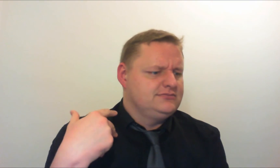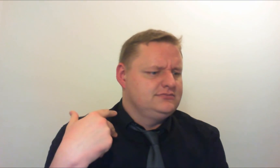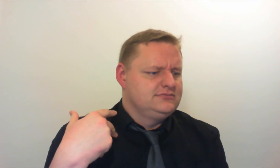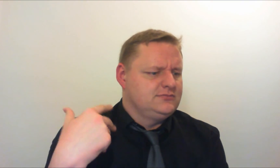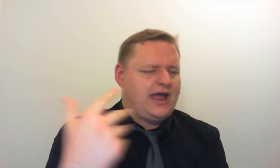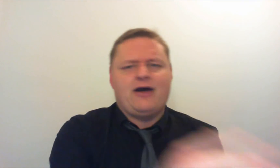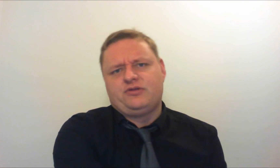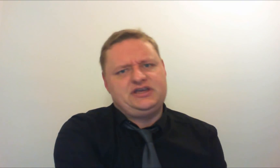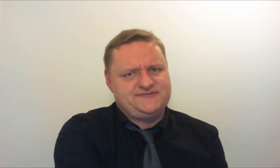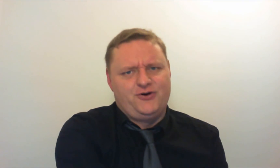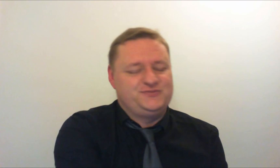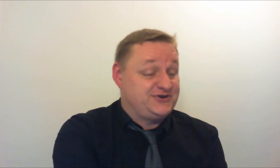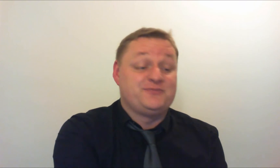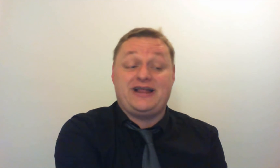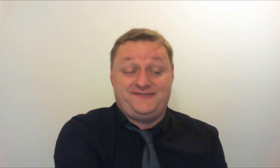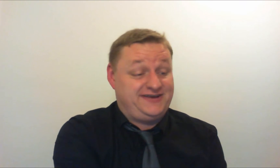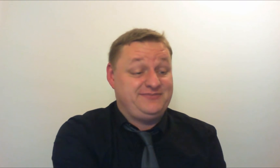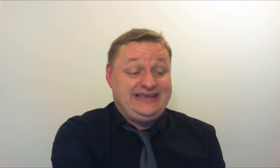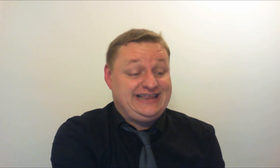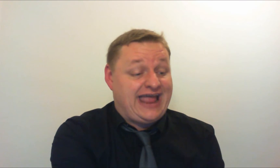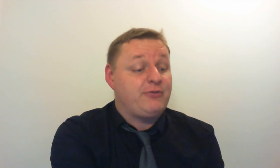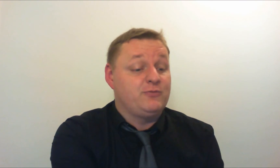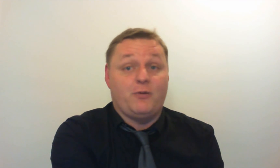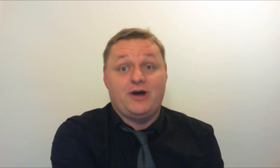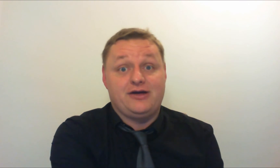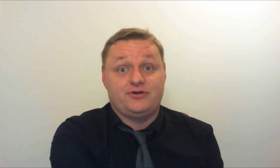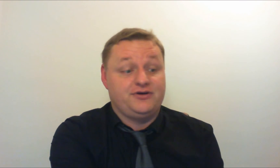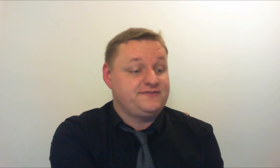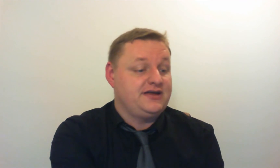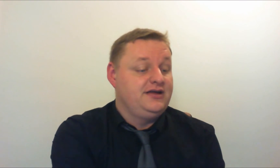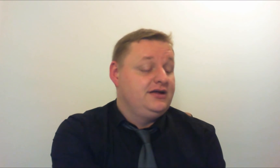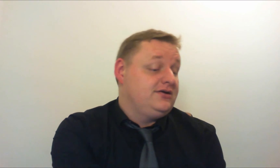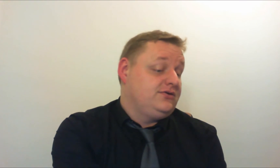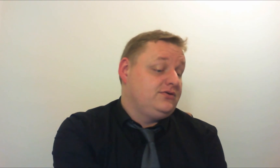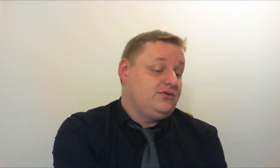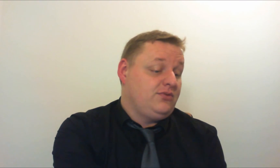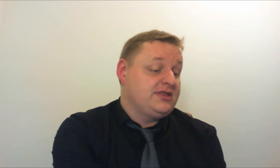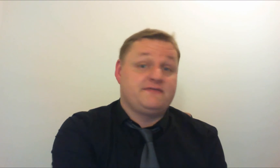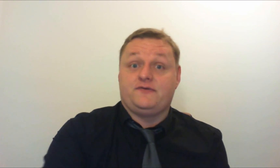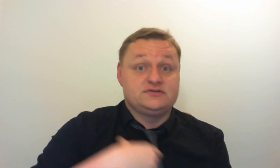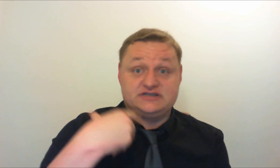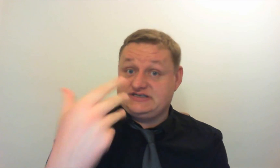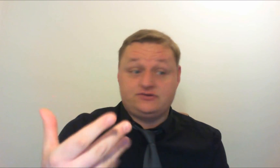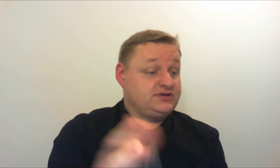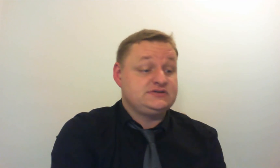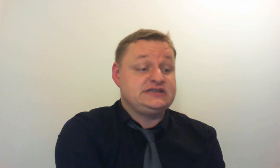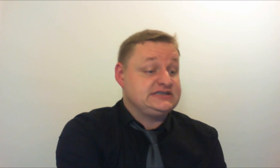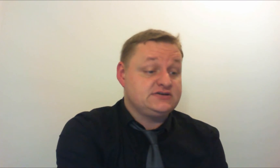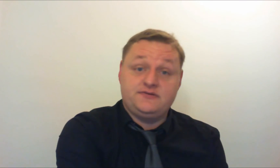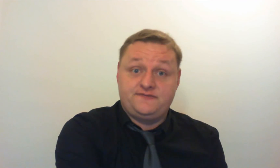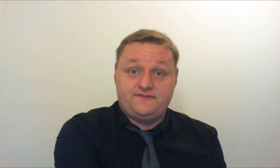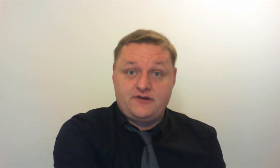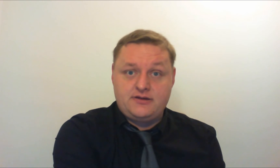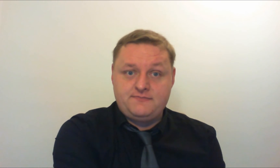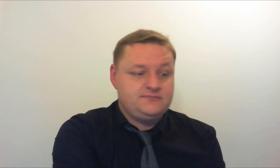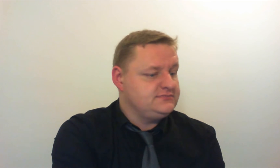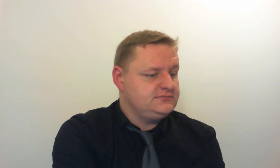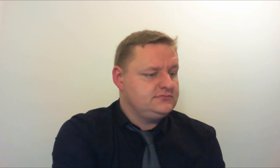you know what how these forms could benefit me now in one way or another or what they're for do they still use this sort of